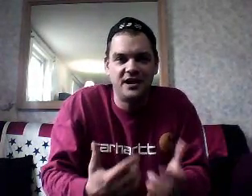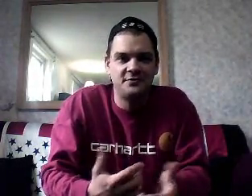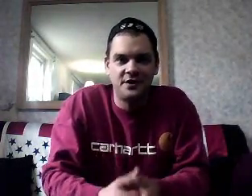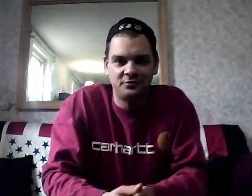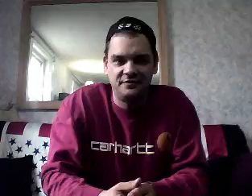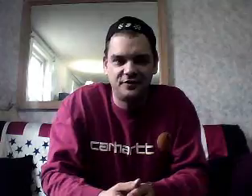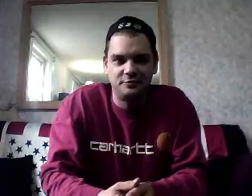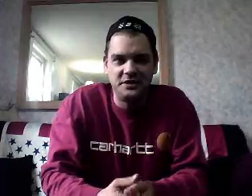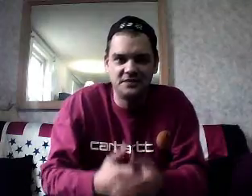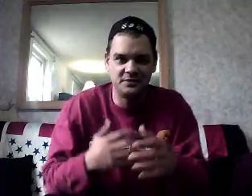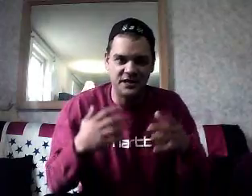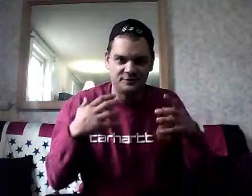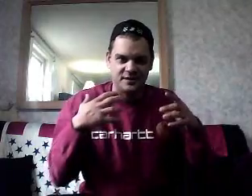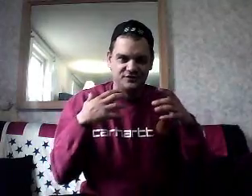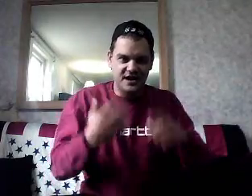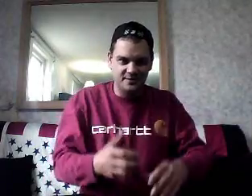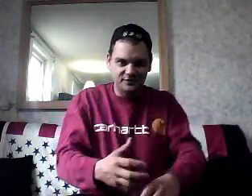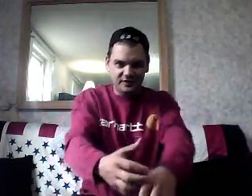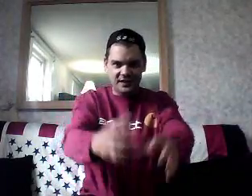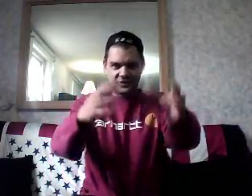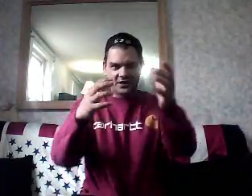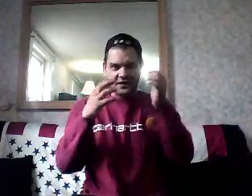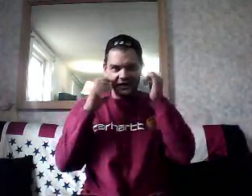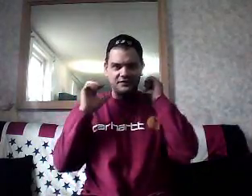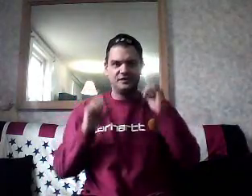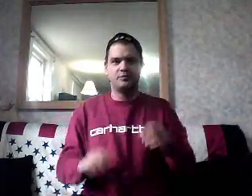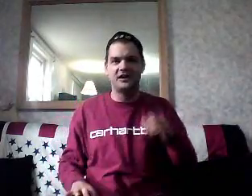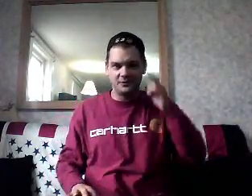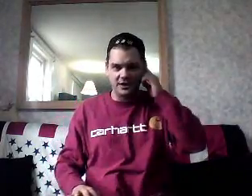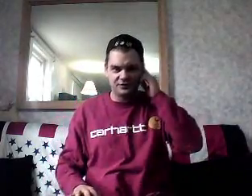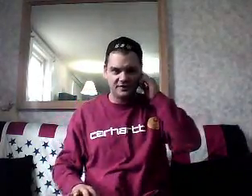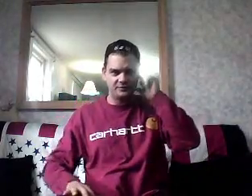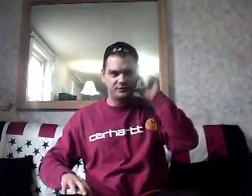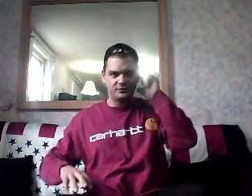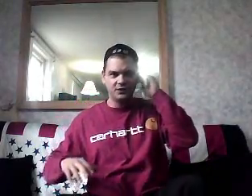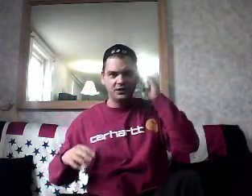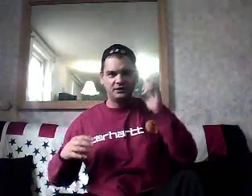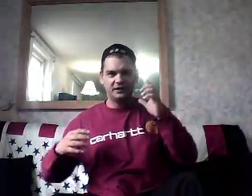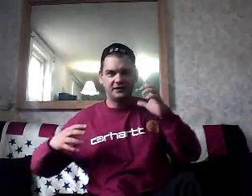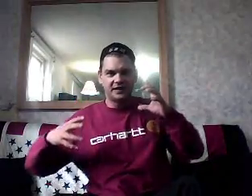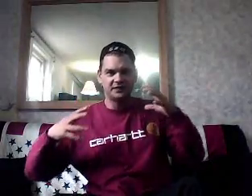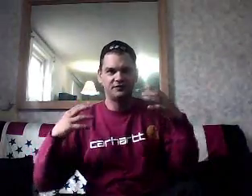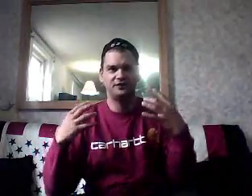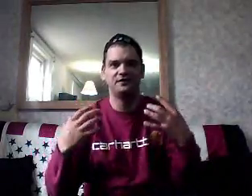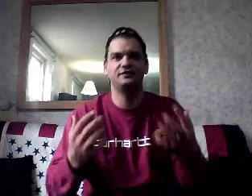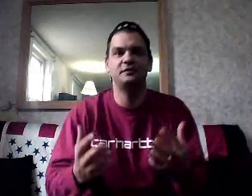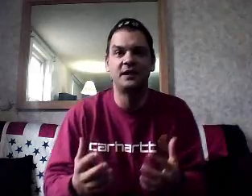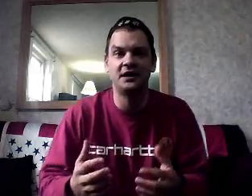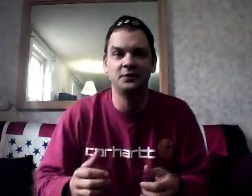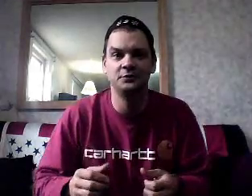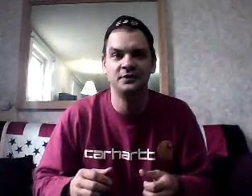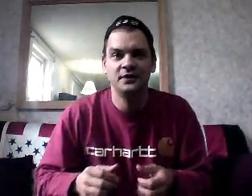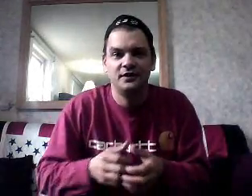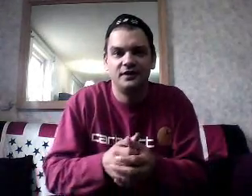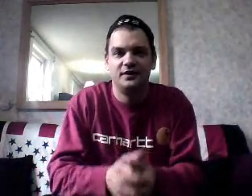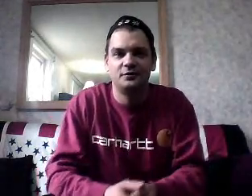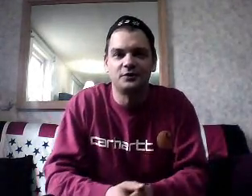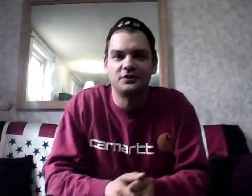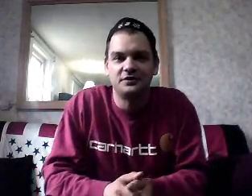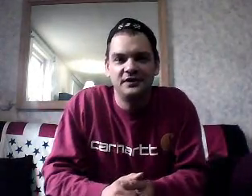are brainwashed when I first meet them, and that's my job, is to kind of anti-brainwash them so they can kind of exist in my own world.